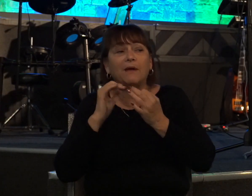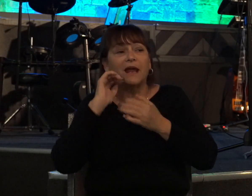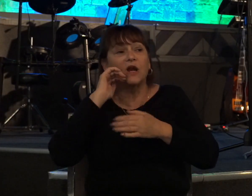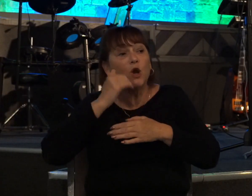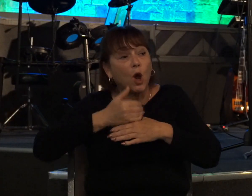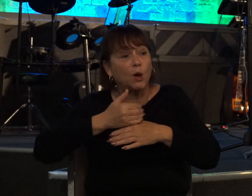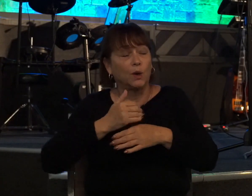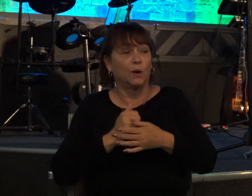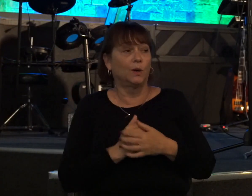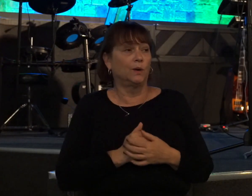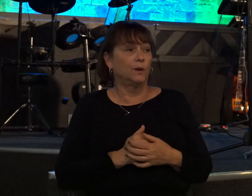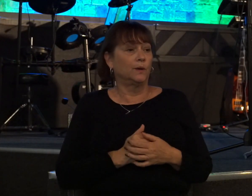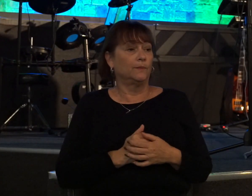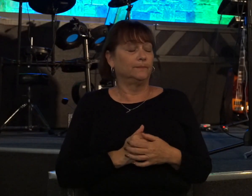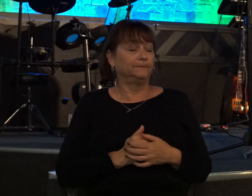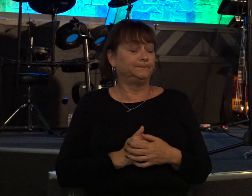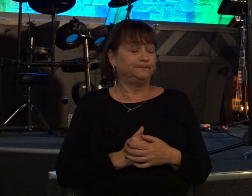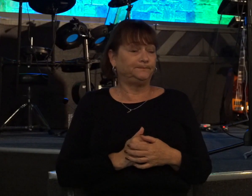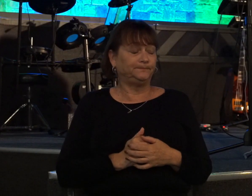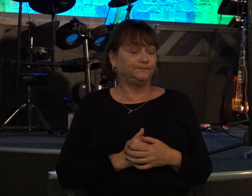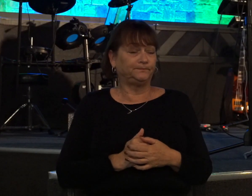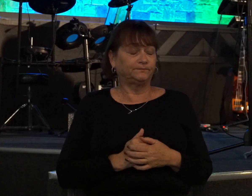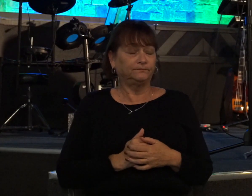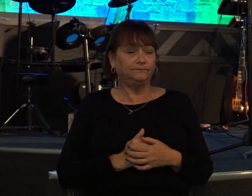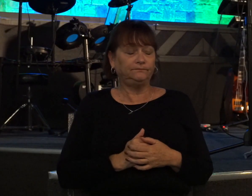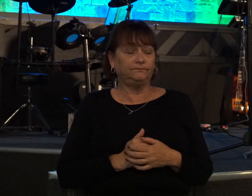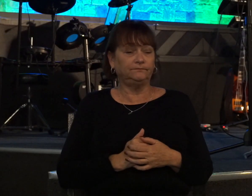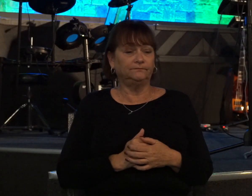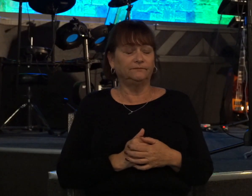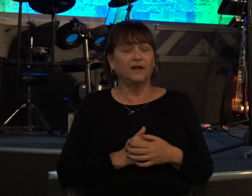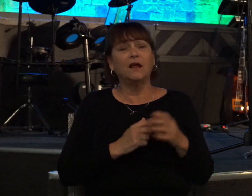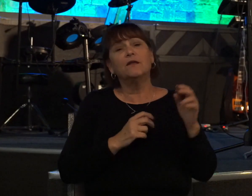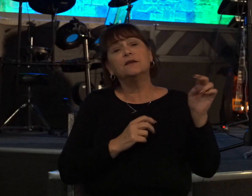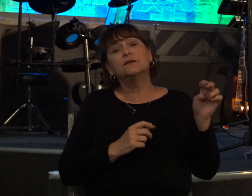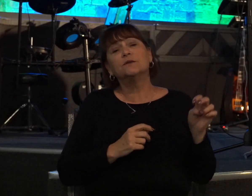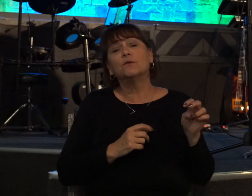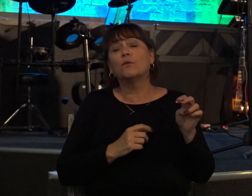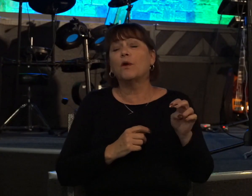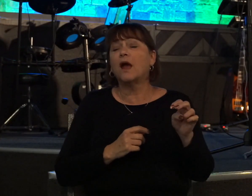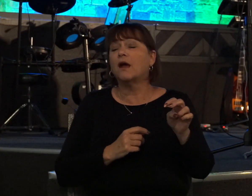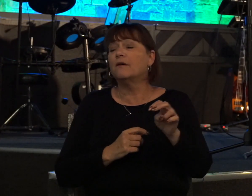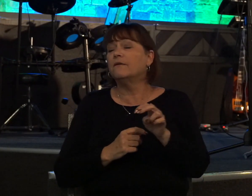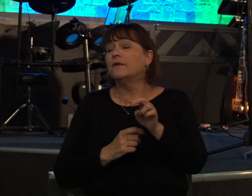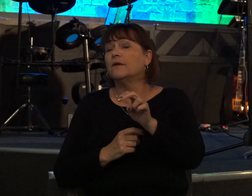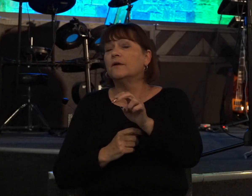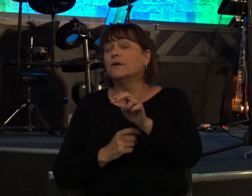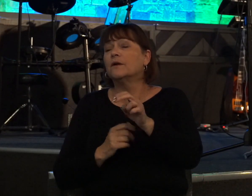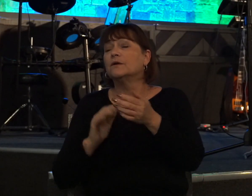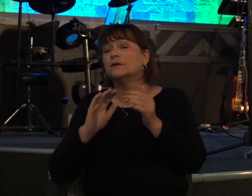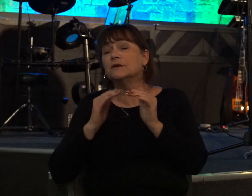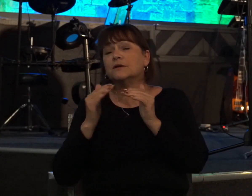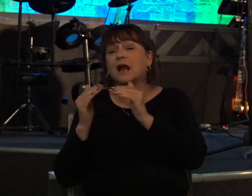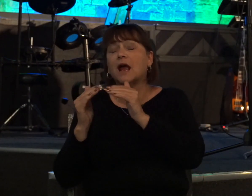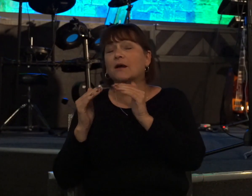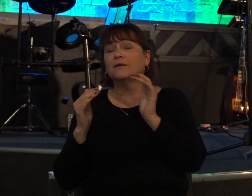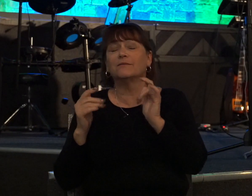well here comes this traveler he comes to town hospitality was big in that day